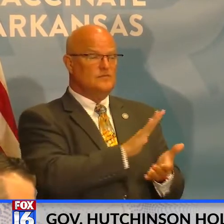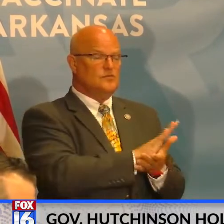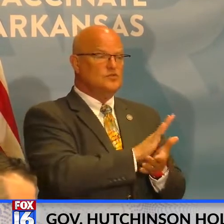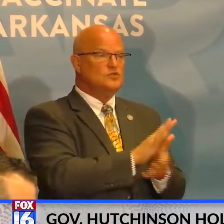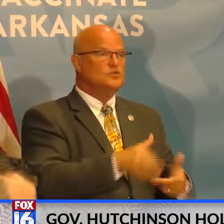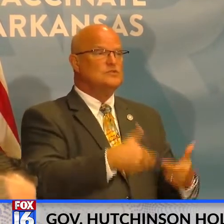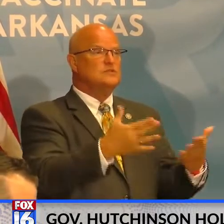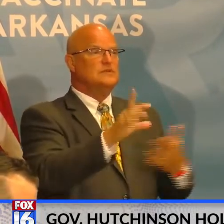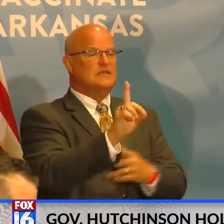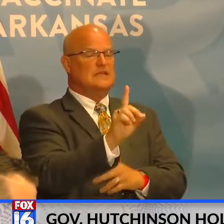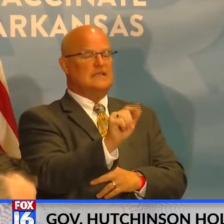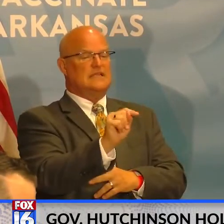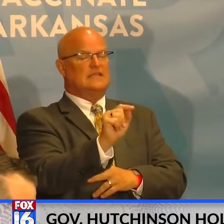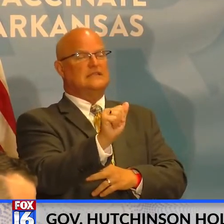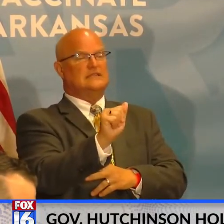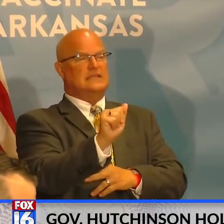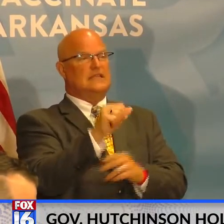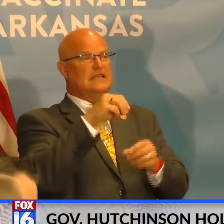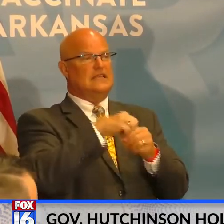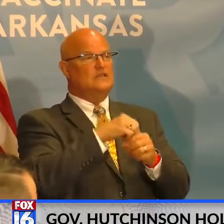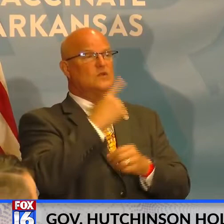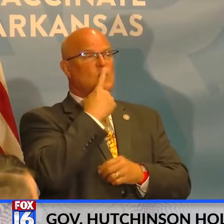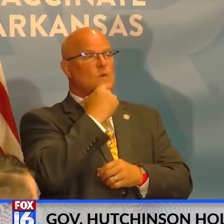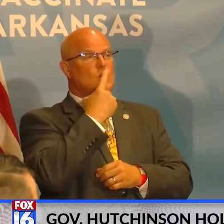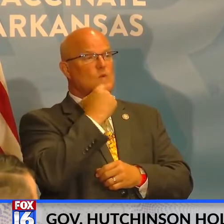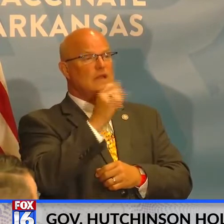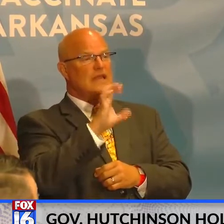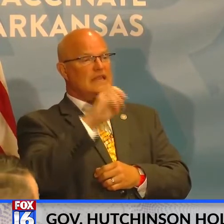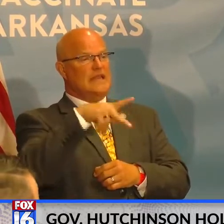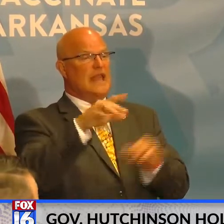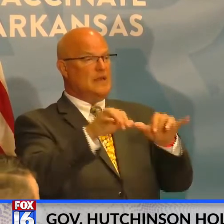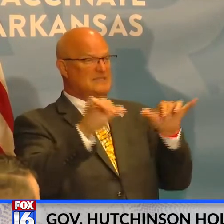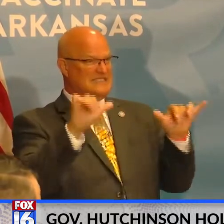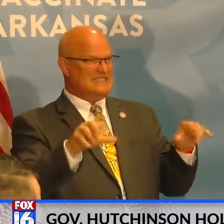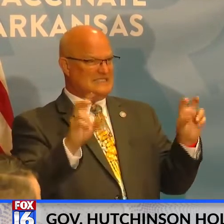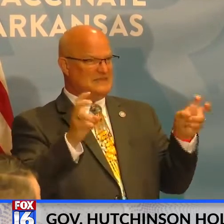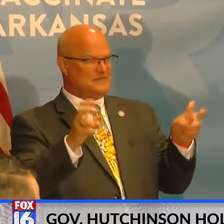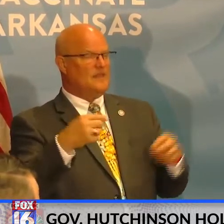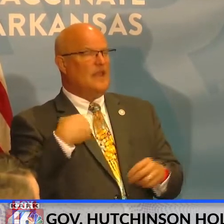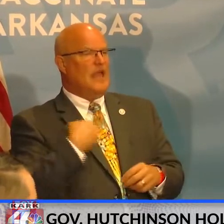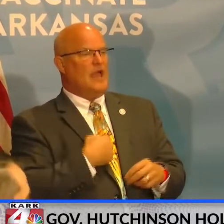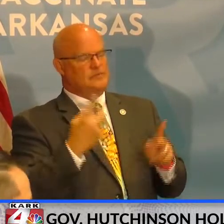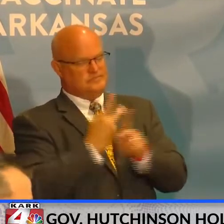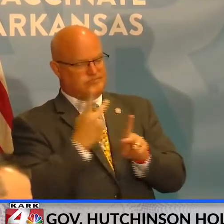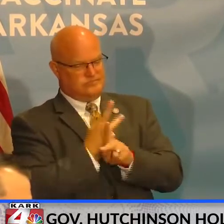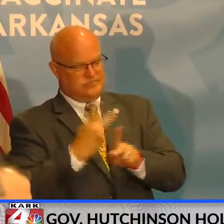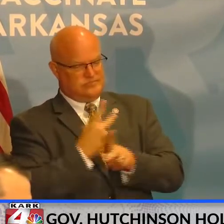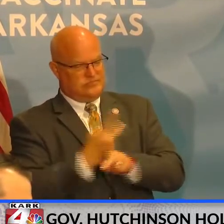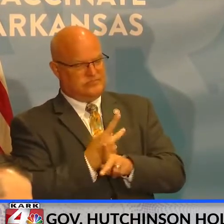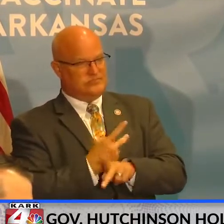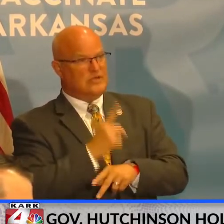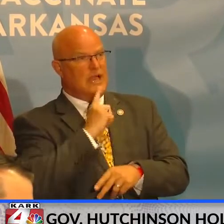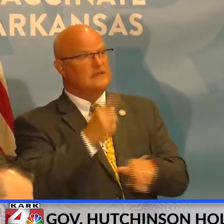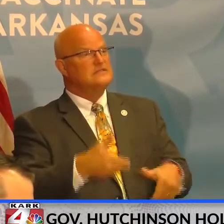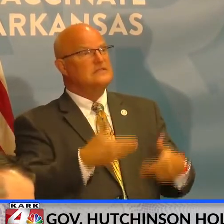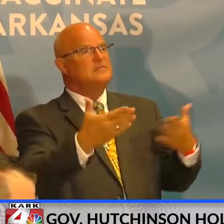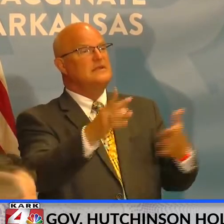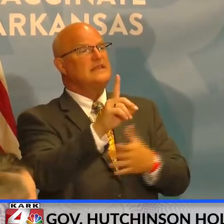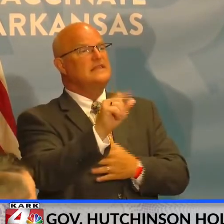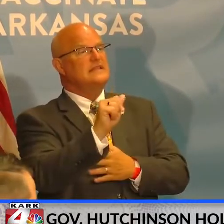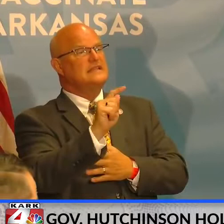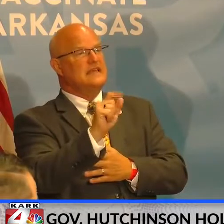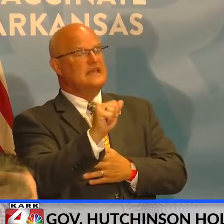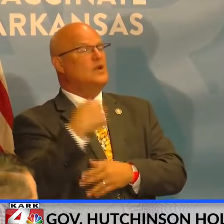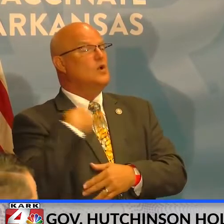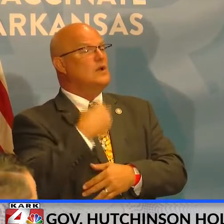submit the data into our red cap system and where we tabulated them. But they actually submit the data so we can see